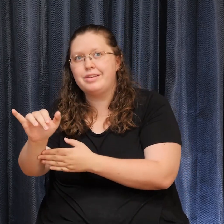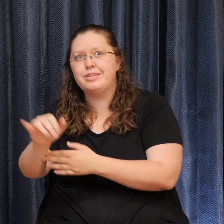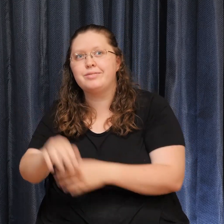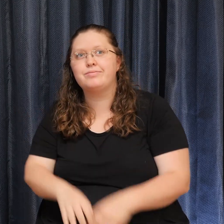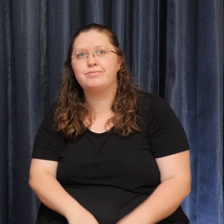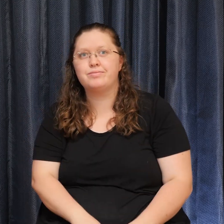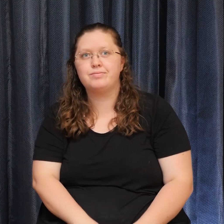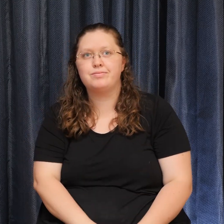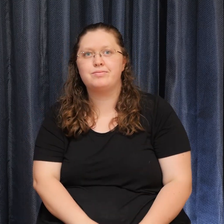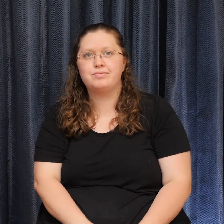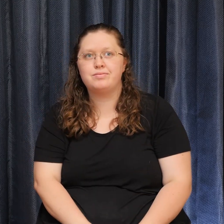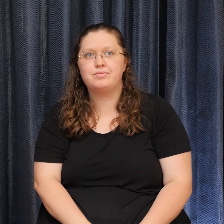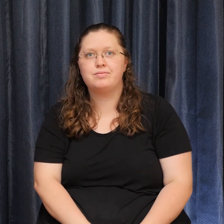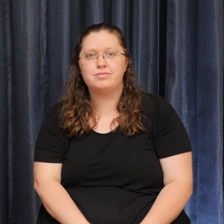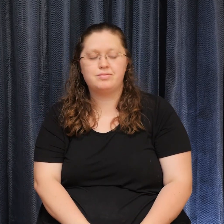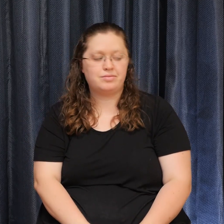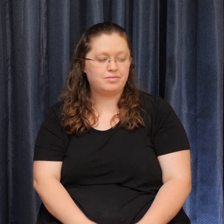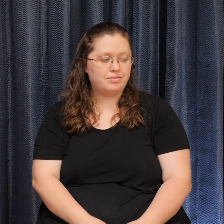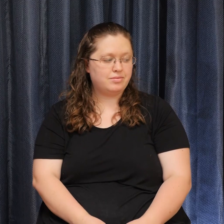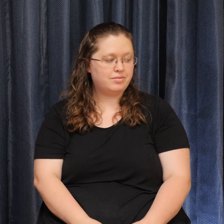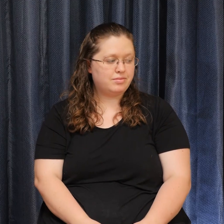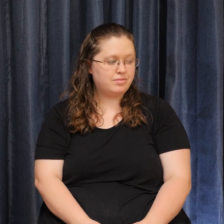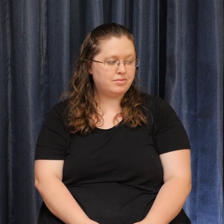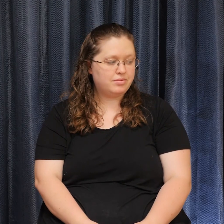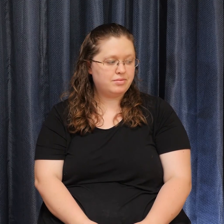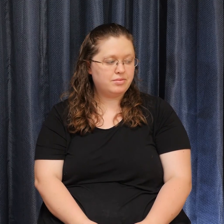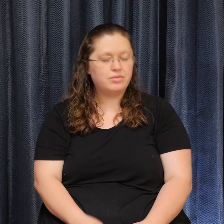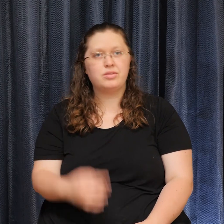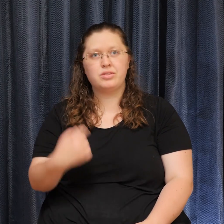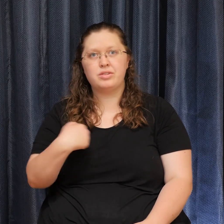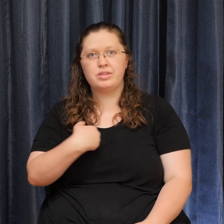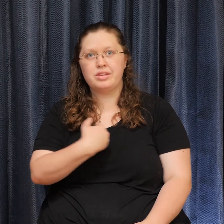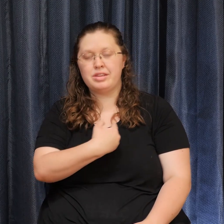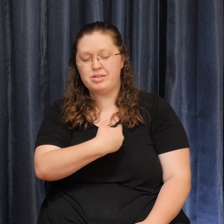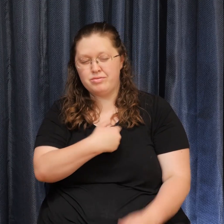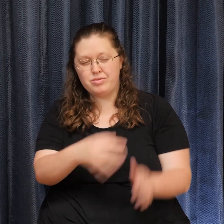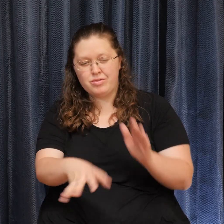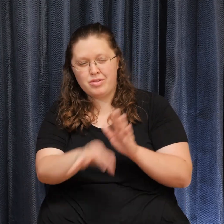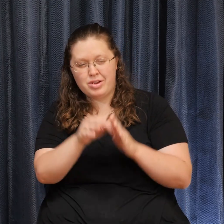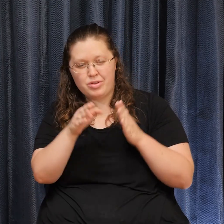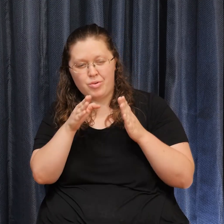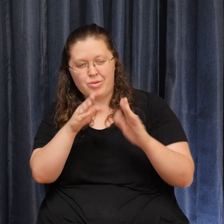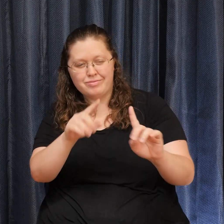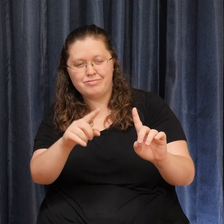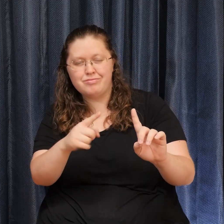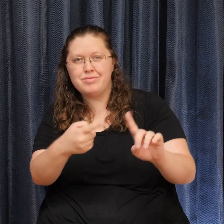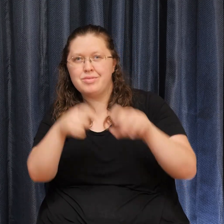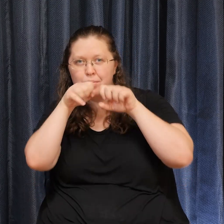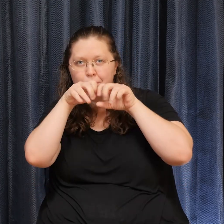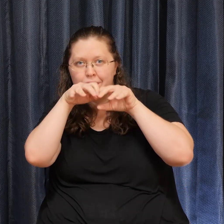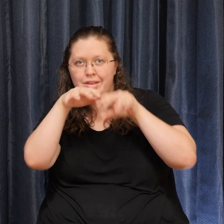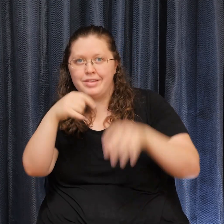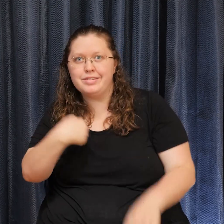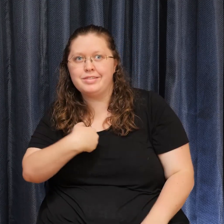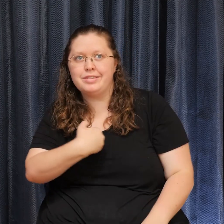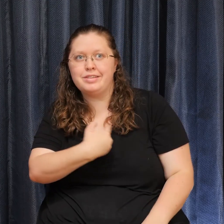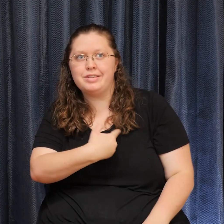Bless us to find our way, Lord. Lead us and guide us each day, Lord.